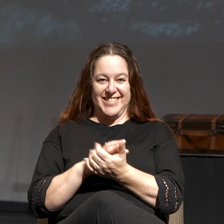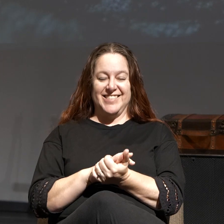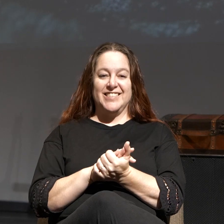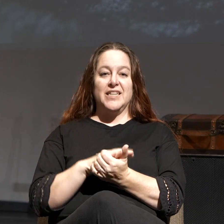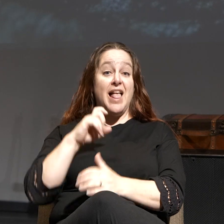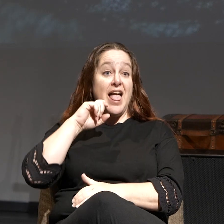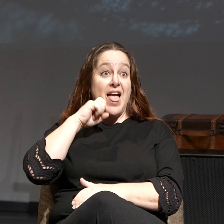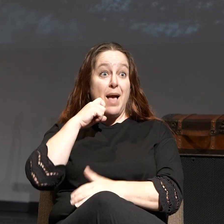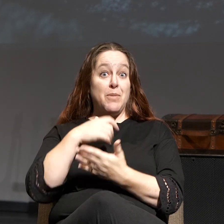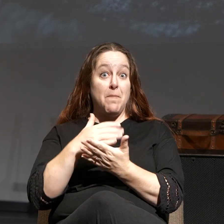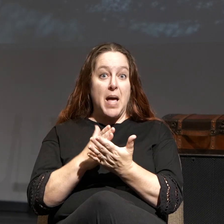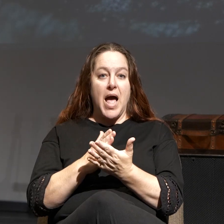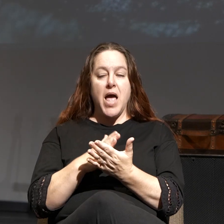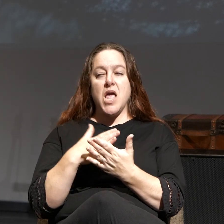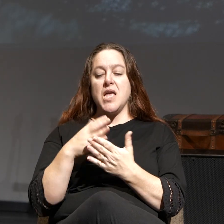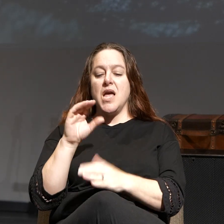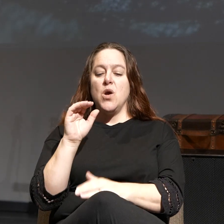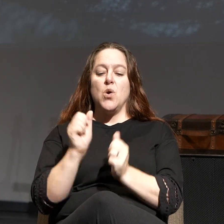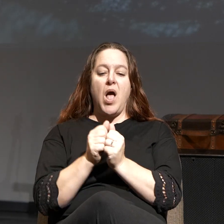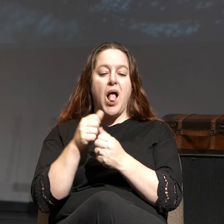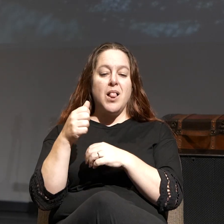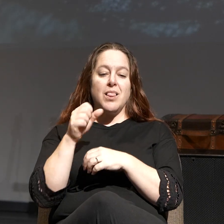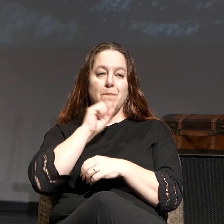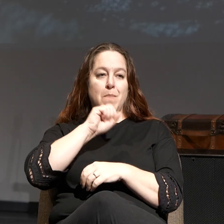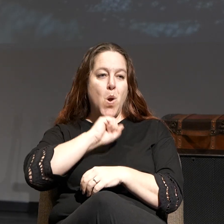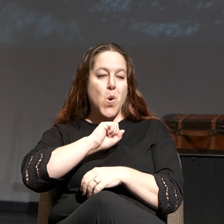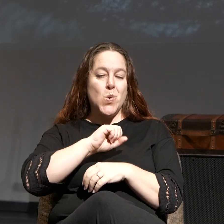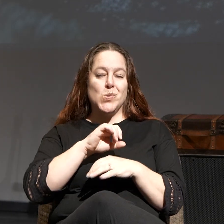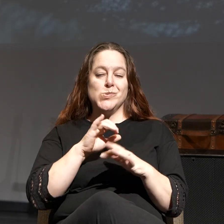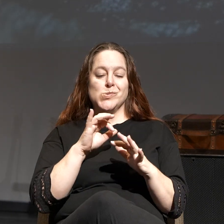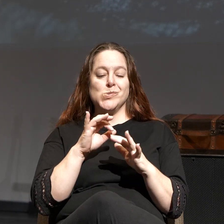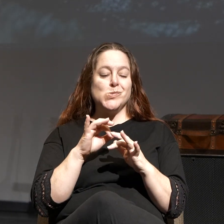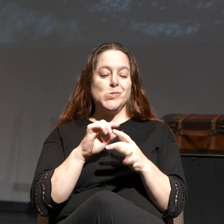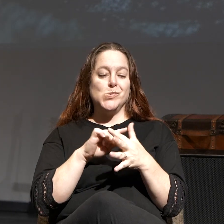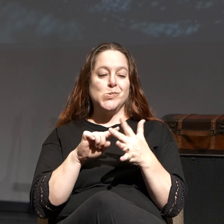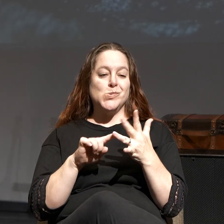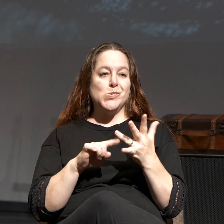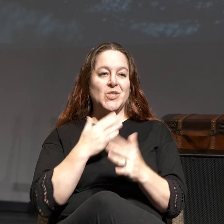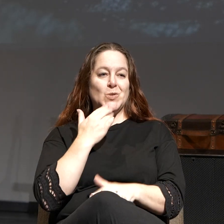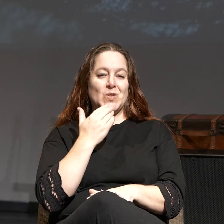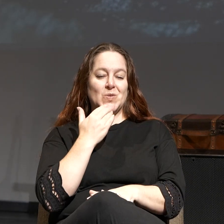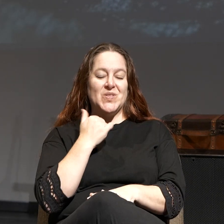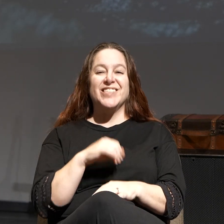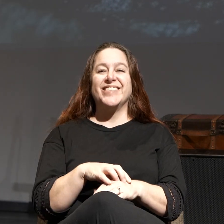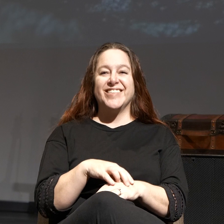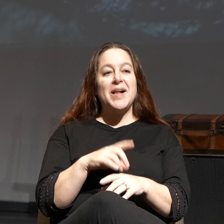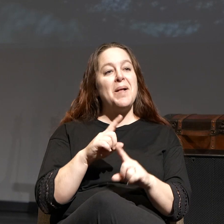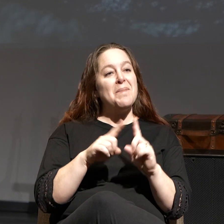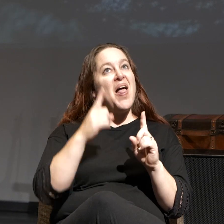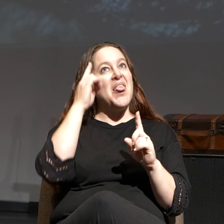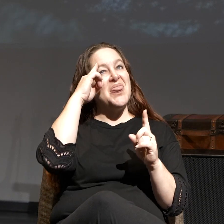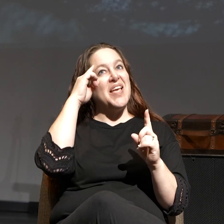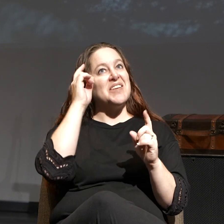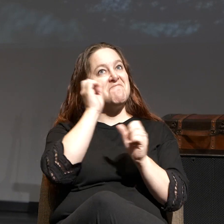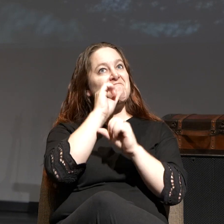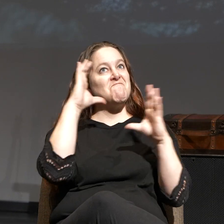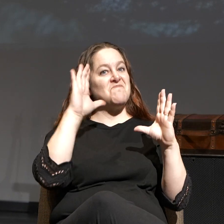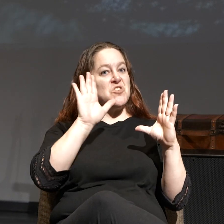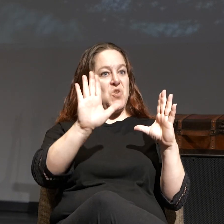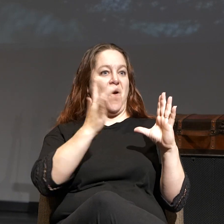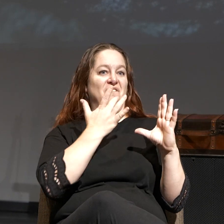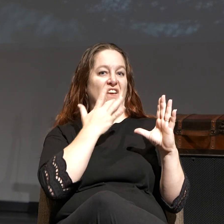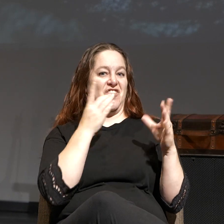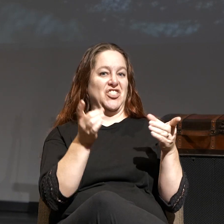Apple pie, a la mode, any number of things like that. So he's just saying, you think of your best, your